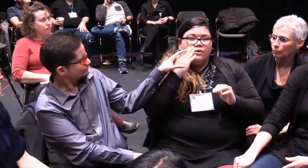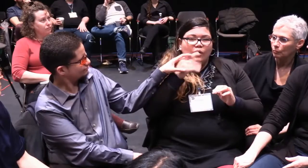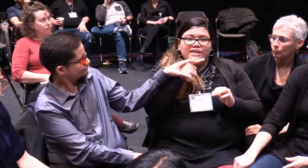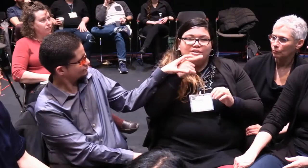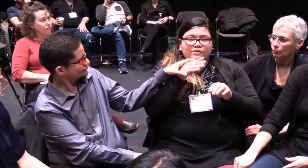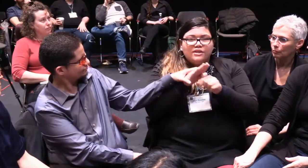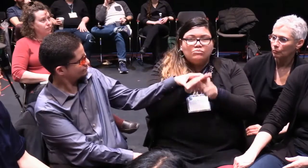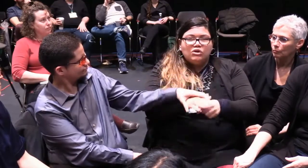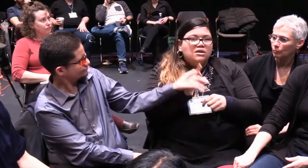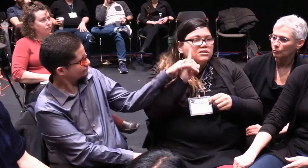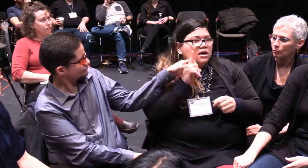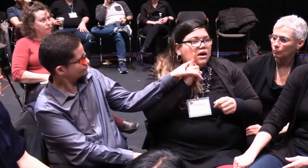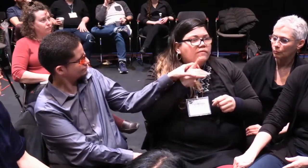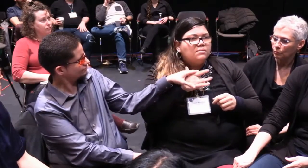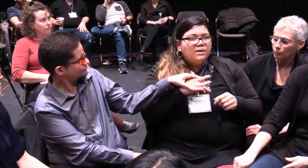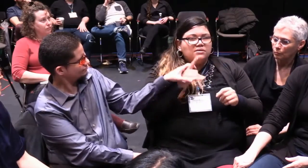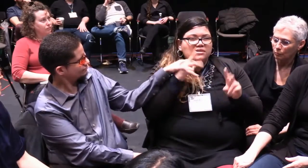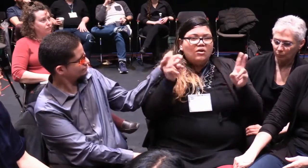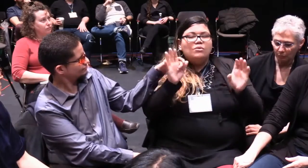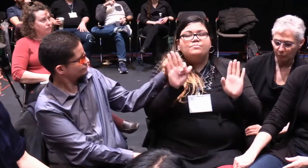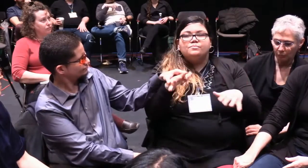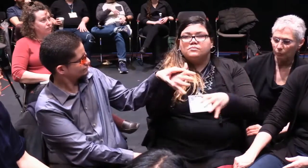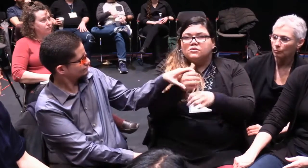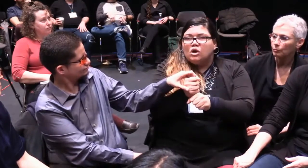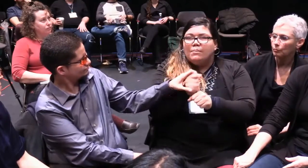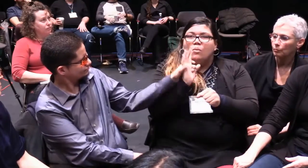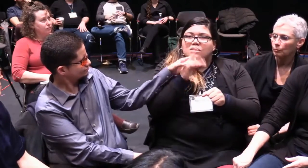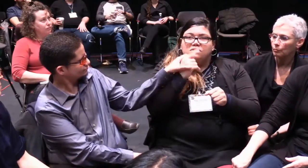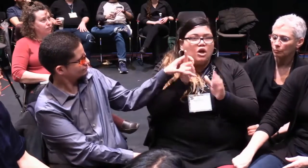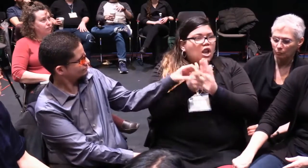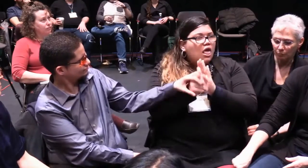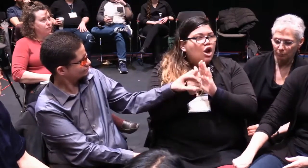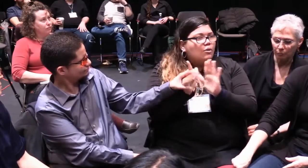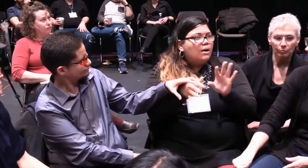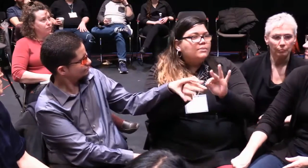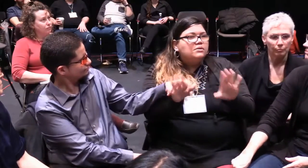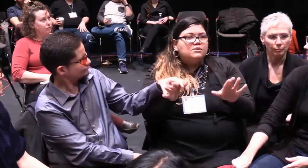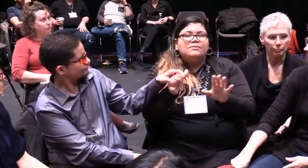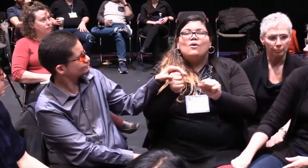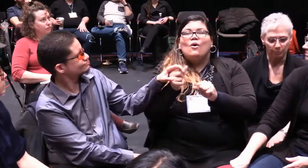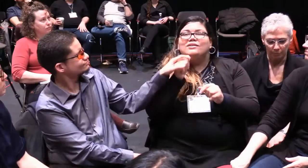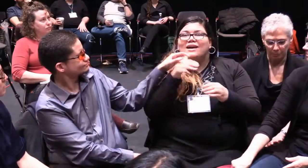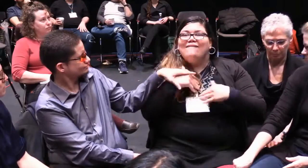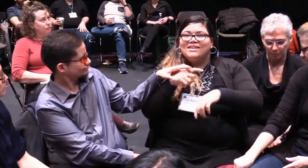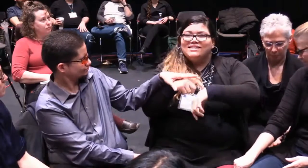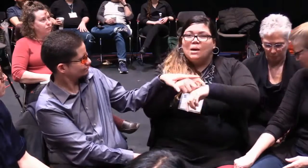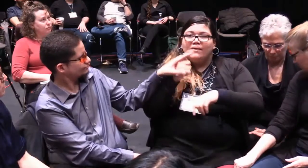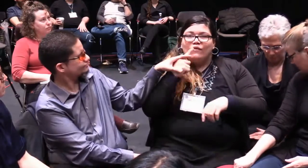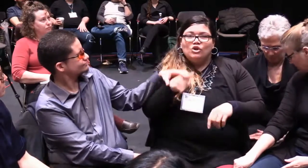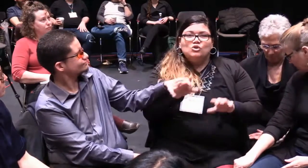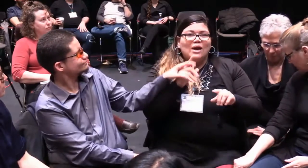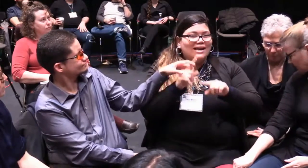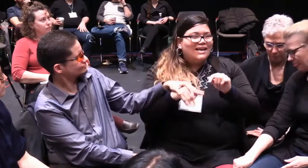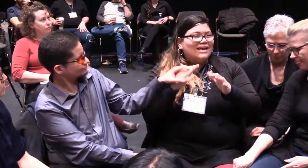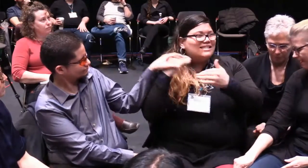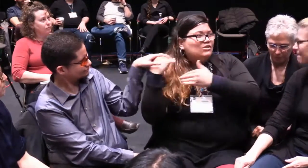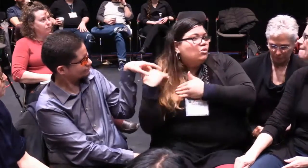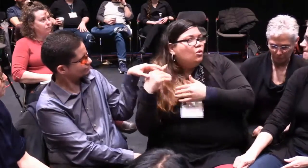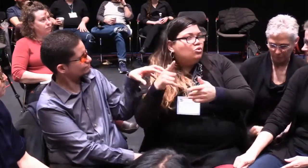I'm a pro-tactile person. I am a pro-tactile deaf-blind person. So there are so many things to speak about. And I wish I had